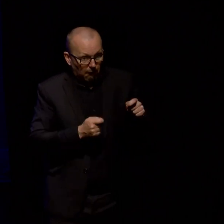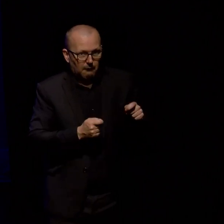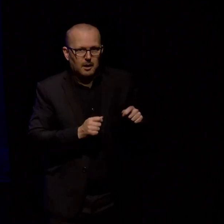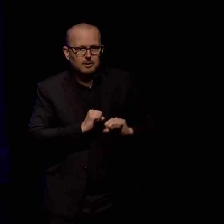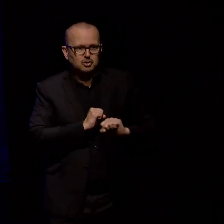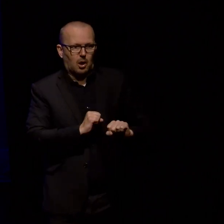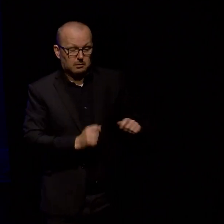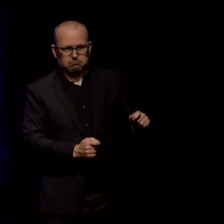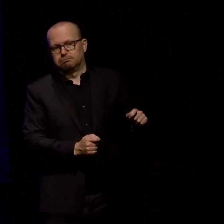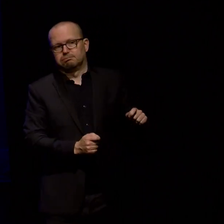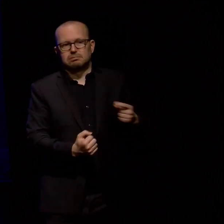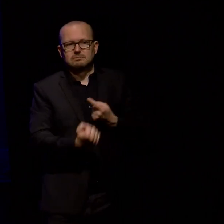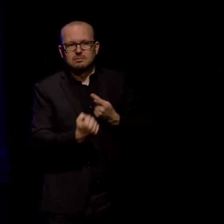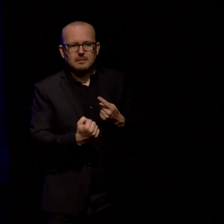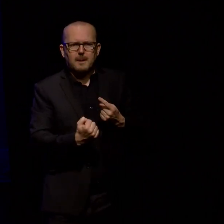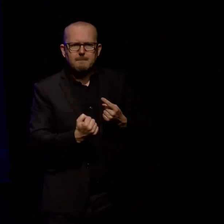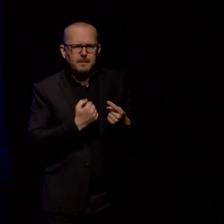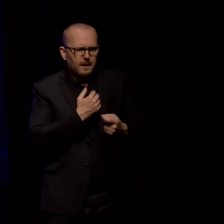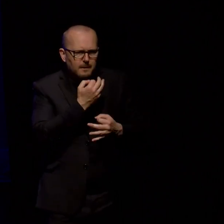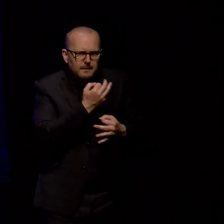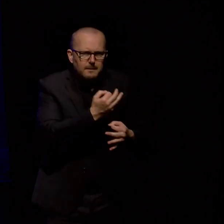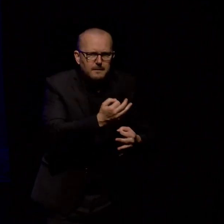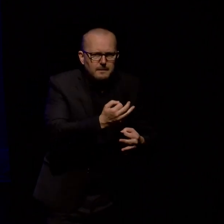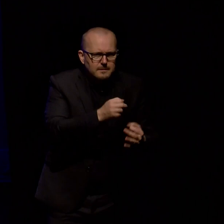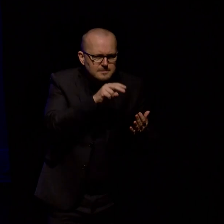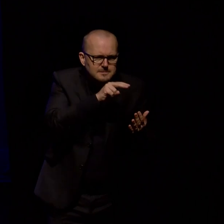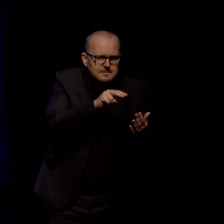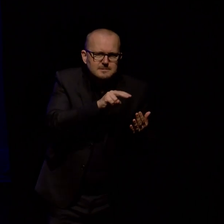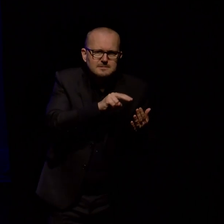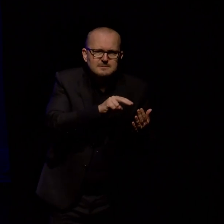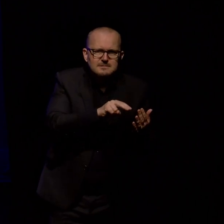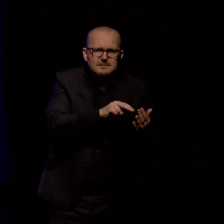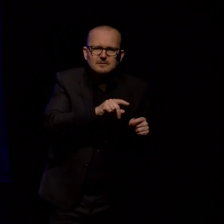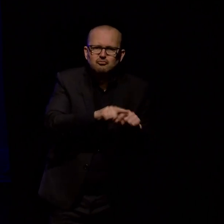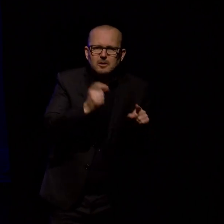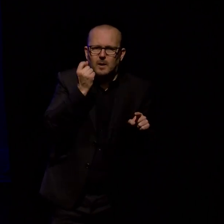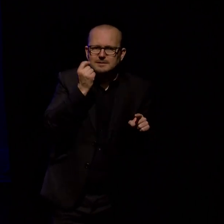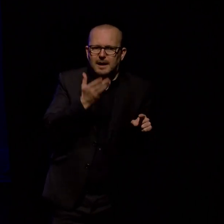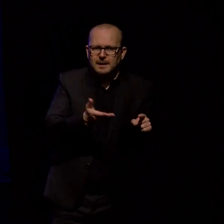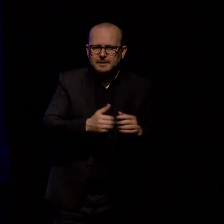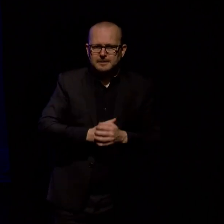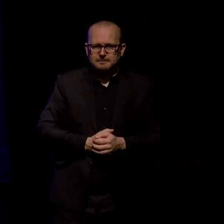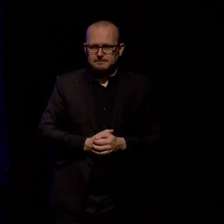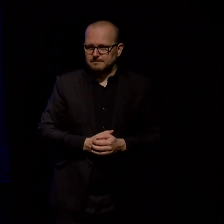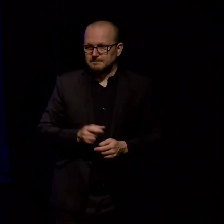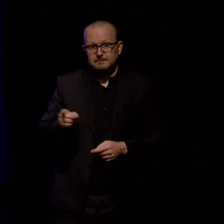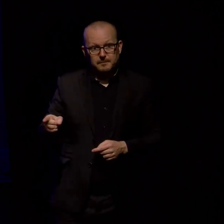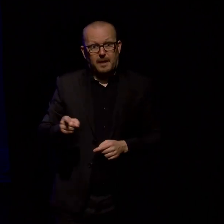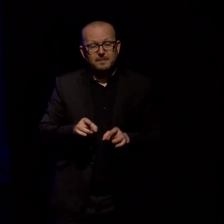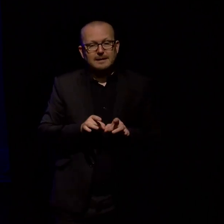in and they took a look and they would look closely trying to understand and they started gesturing at